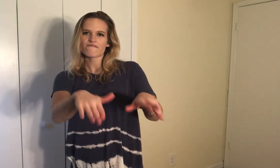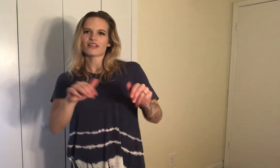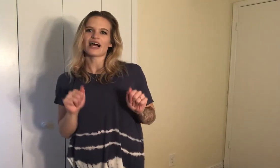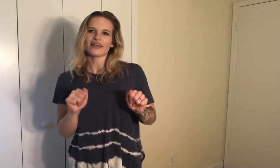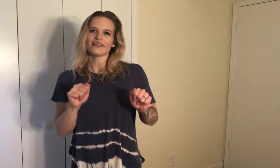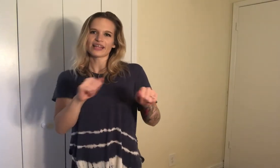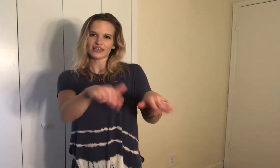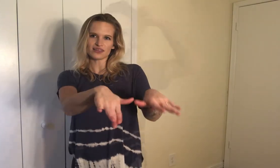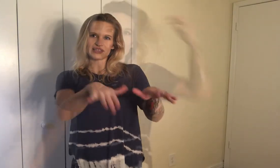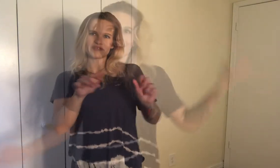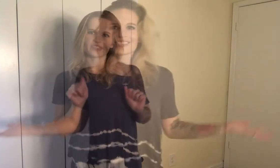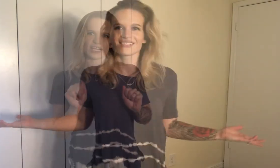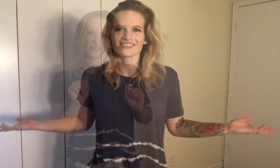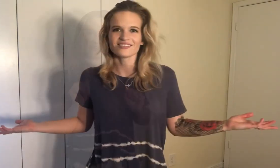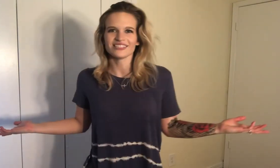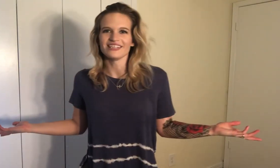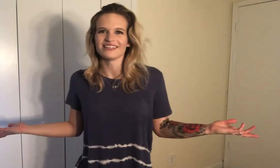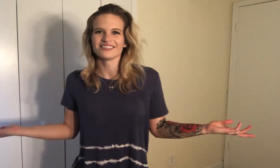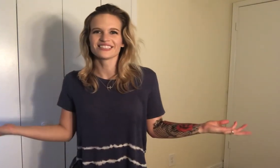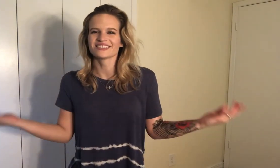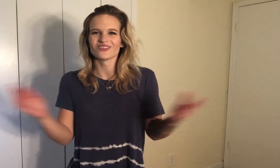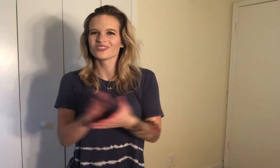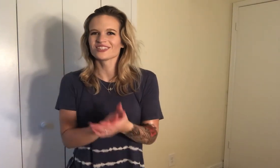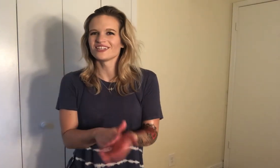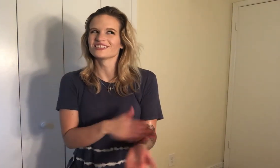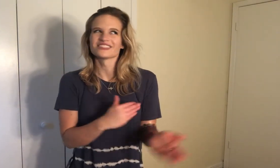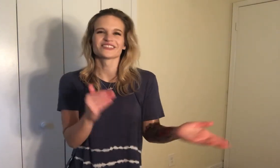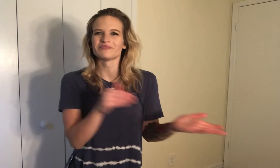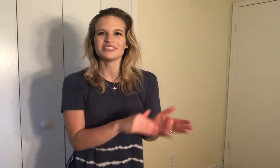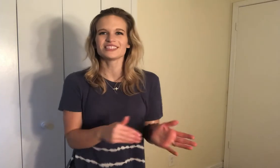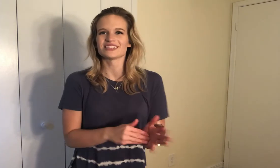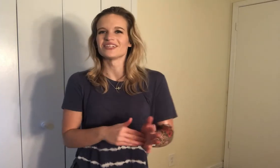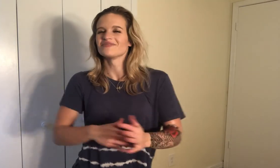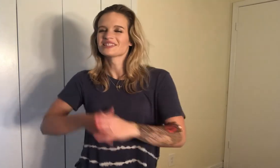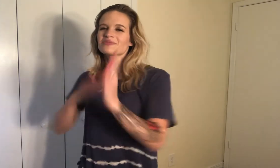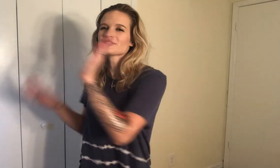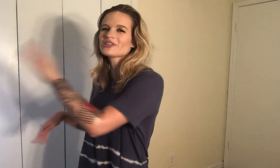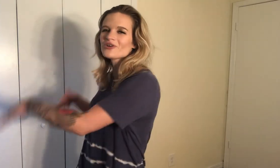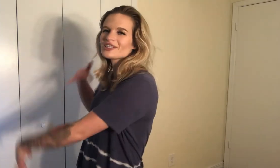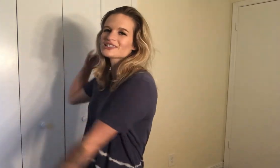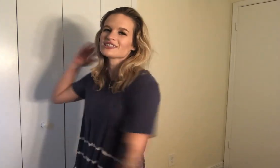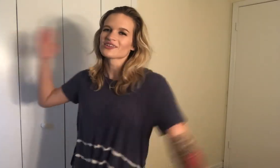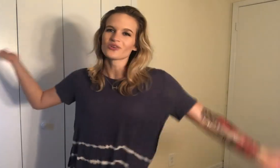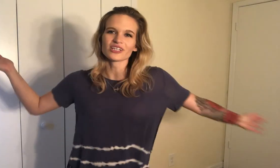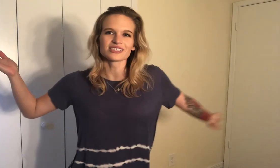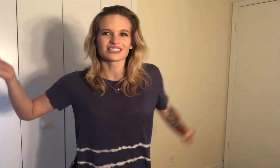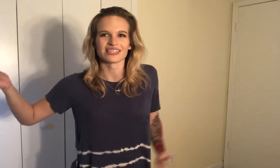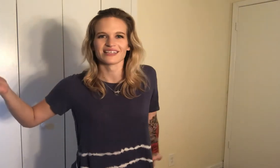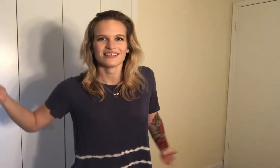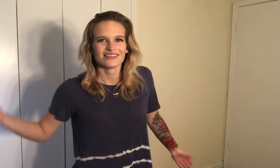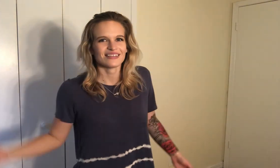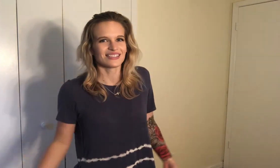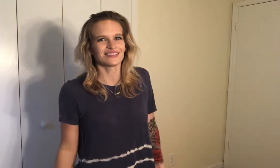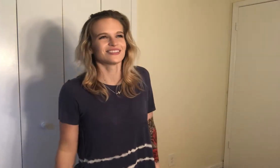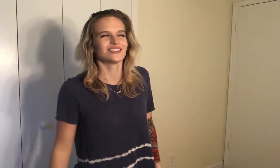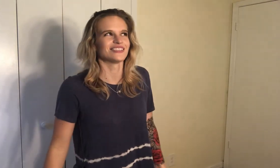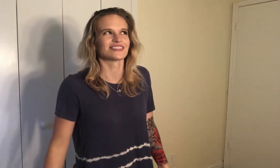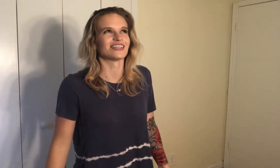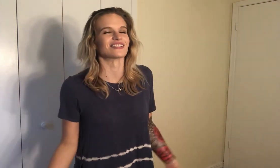that leaves that's literally it because the whole song just repeats itself like the pre-chorus and the chorus like that's literally the song